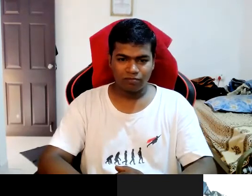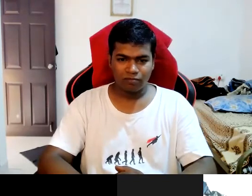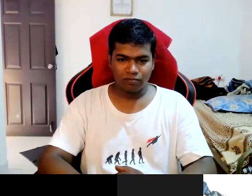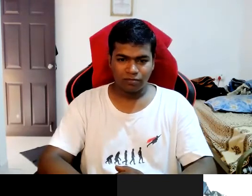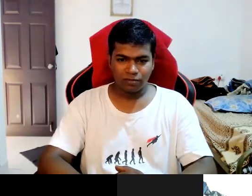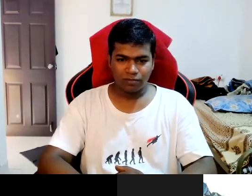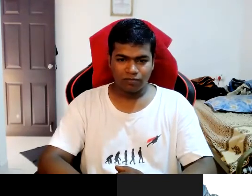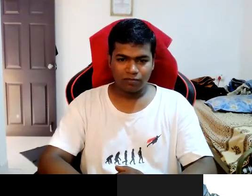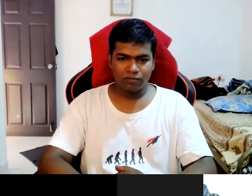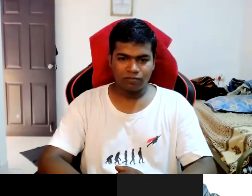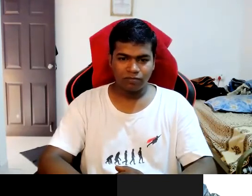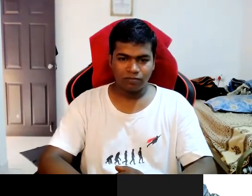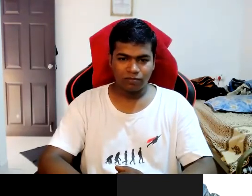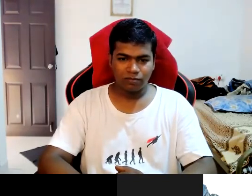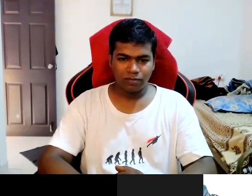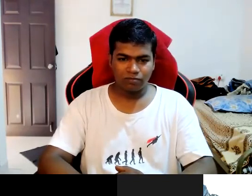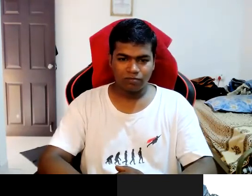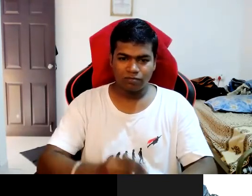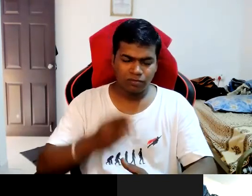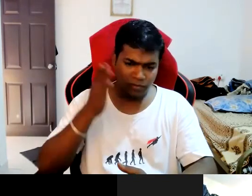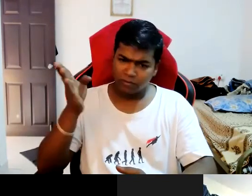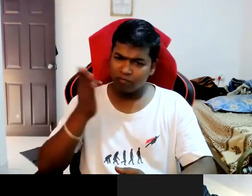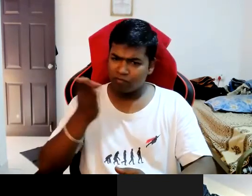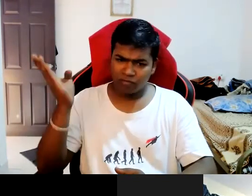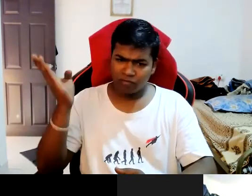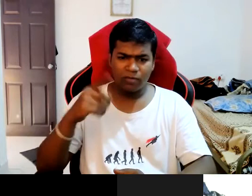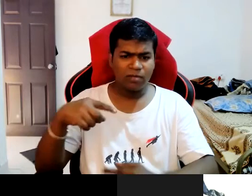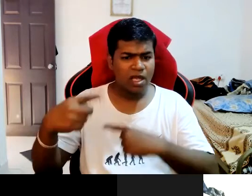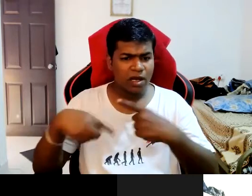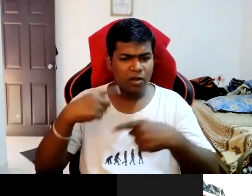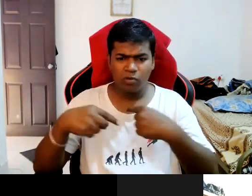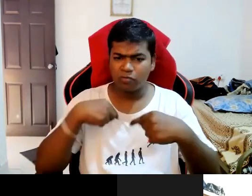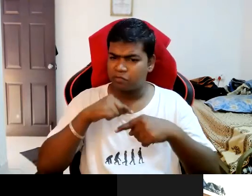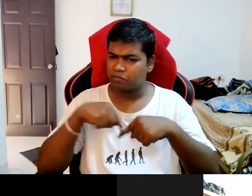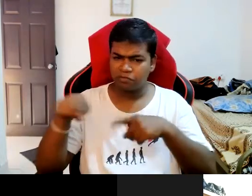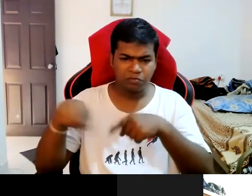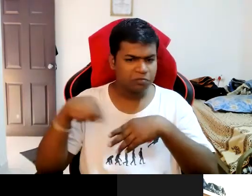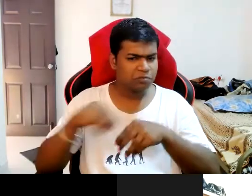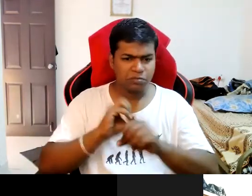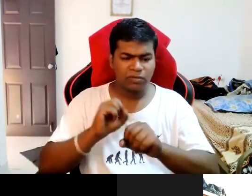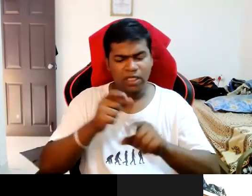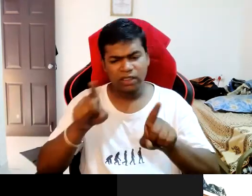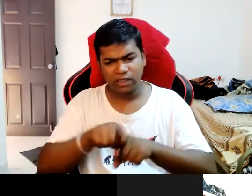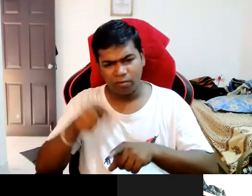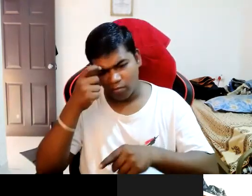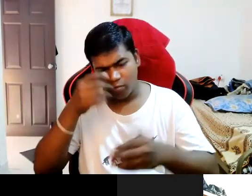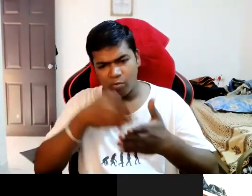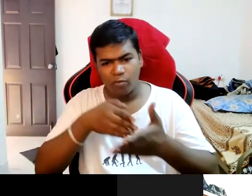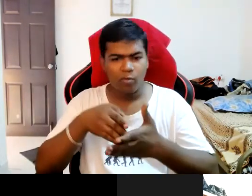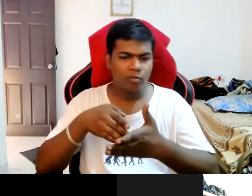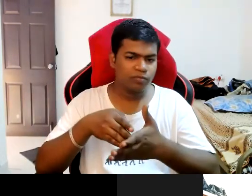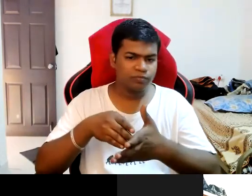they also are not able to do because again the same problem I say there is a